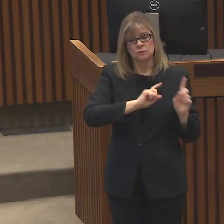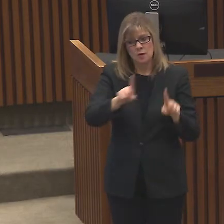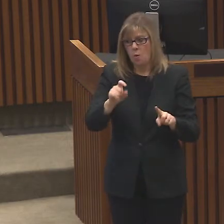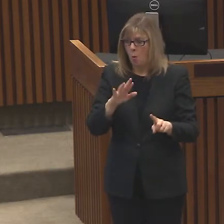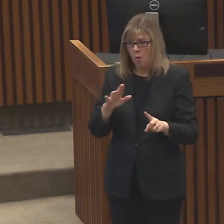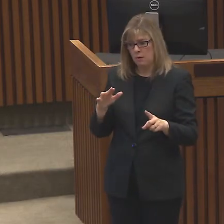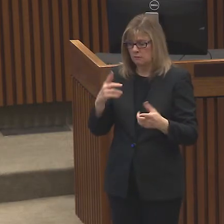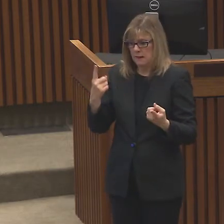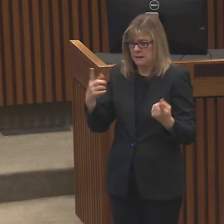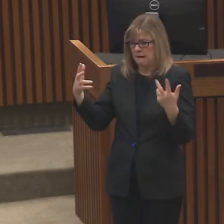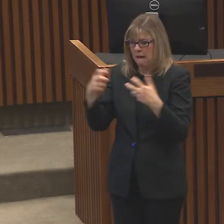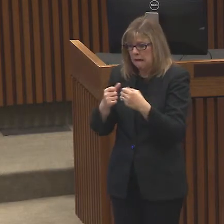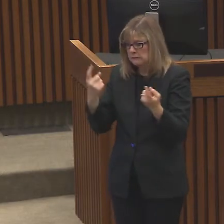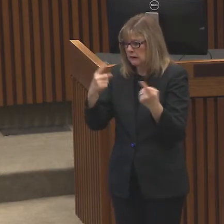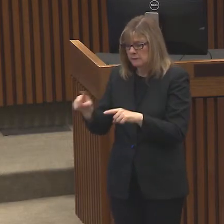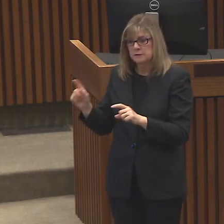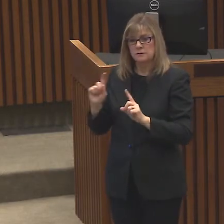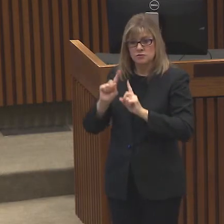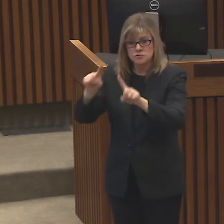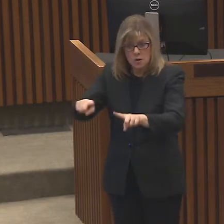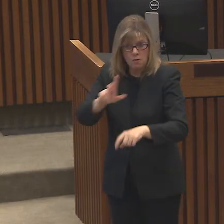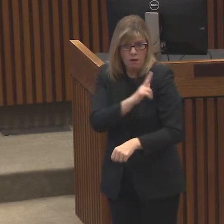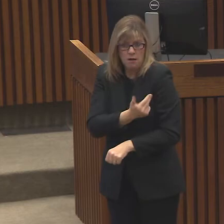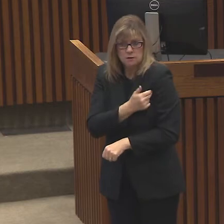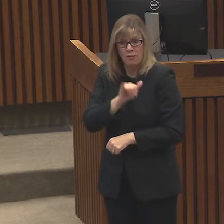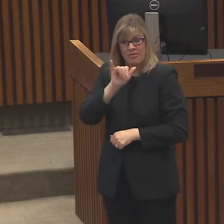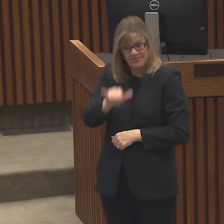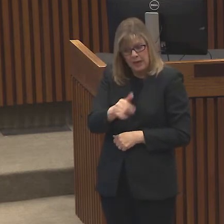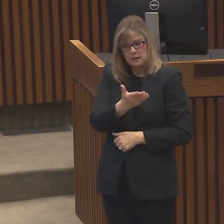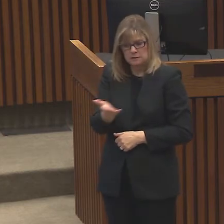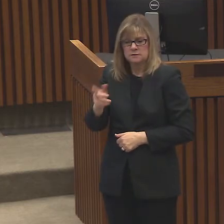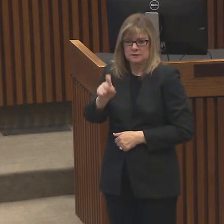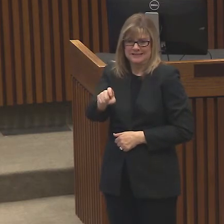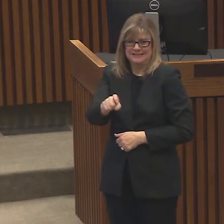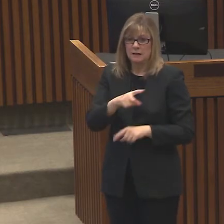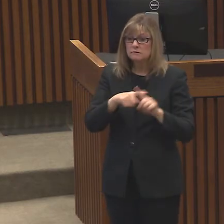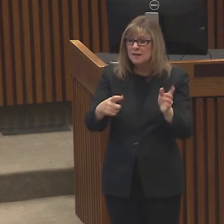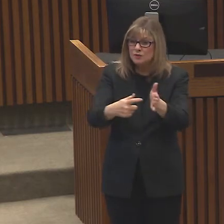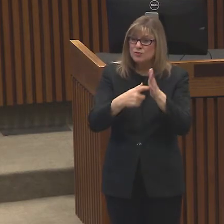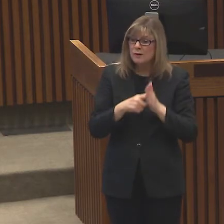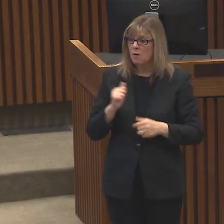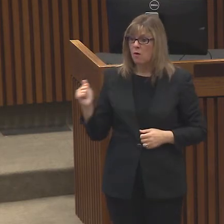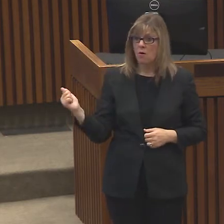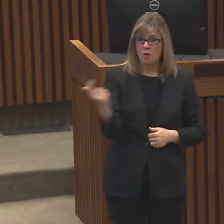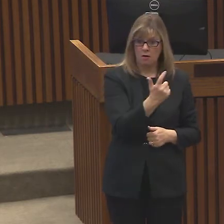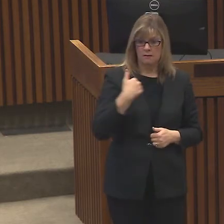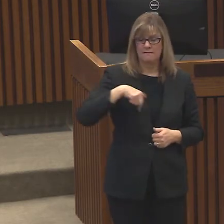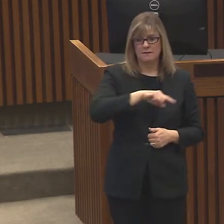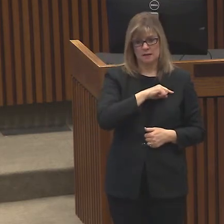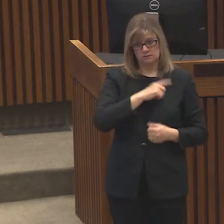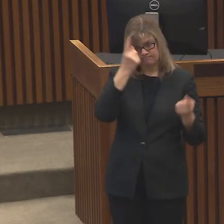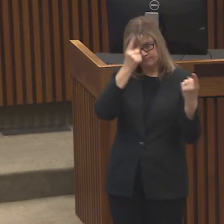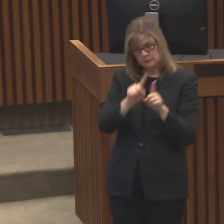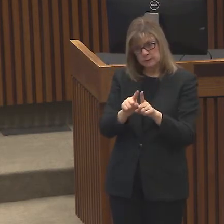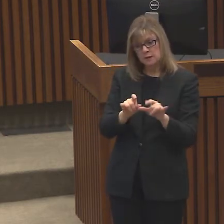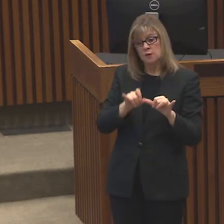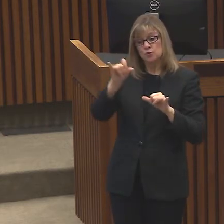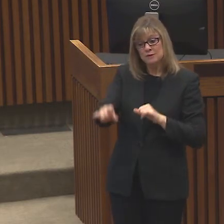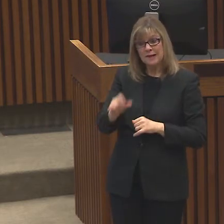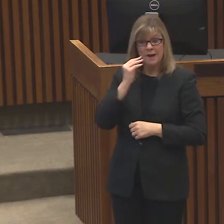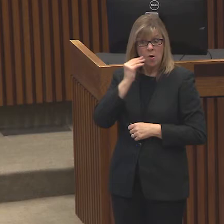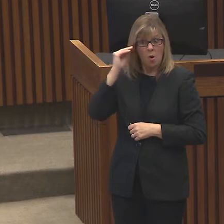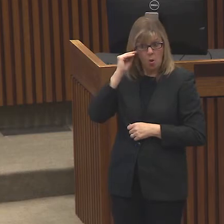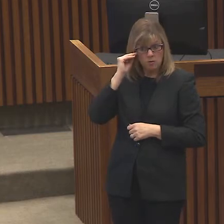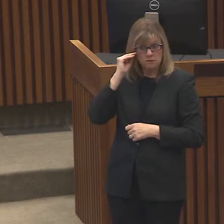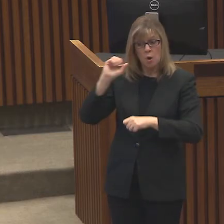our hospital's way. But it's going to take all of us. And by implementing this stay home, work safe order for Tarrant